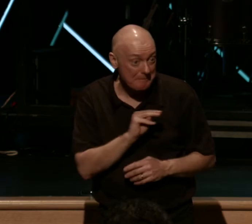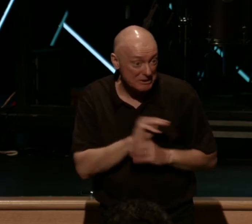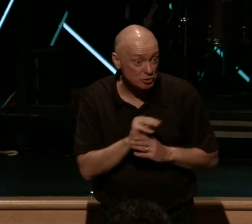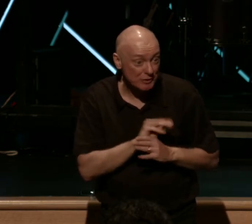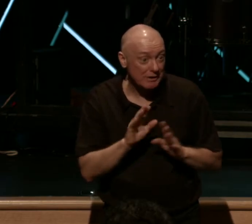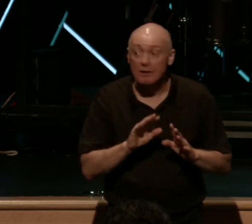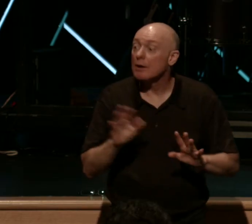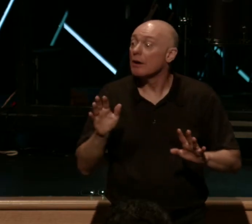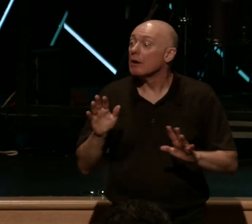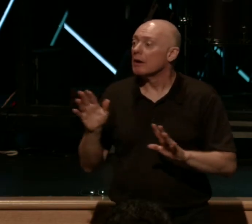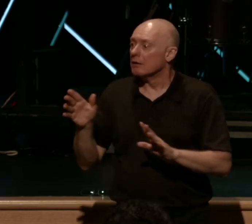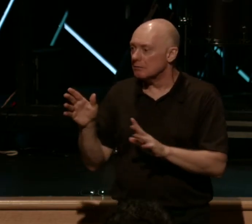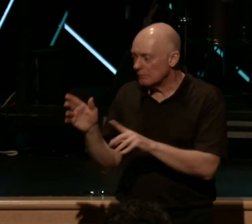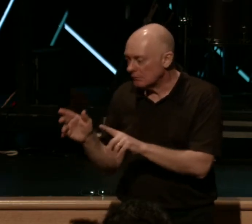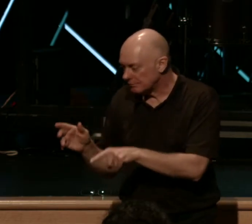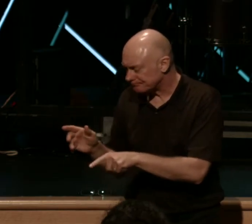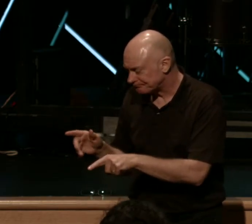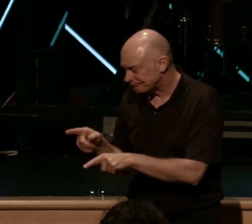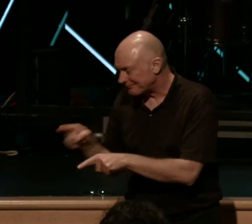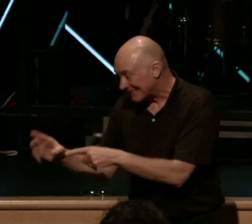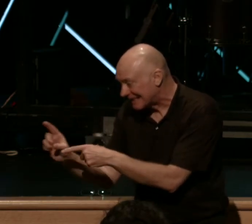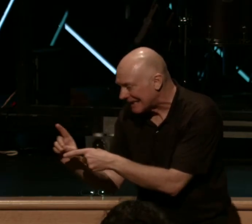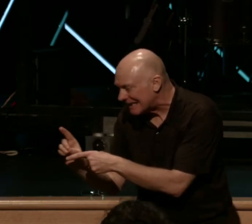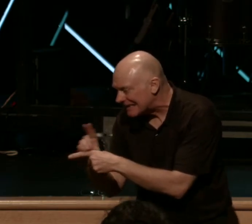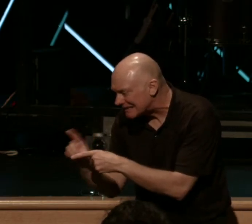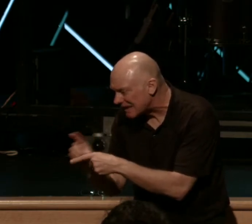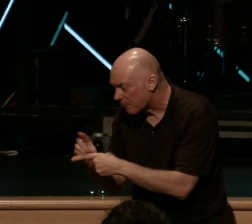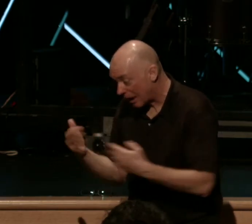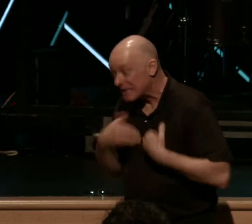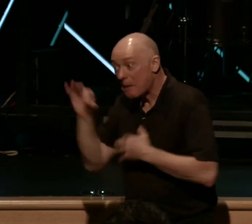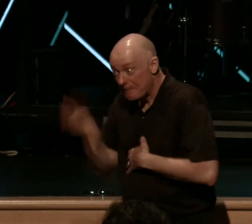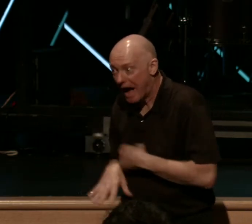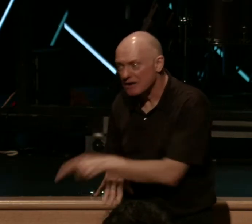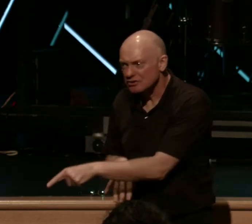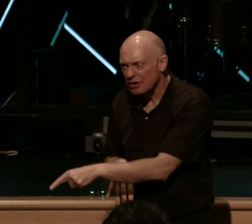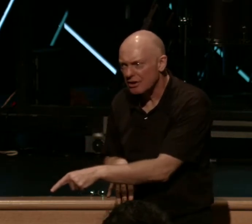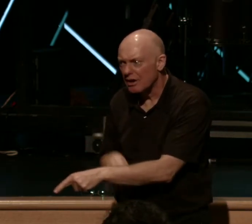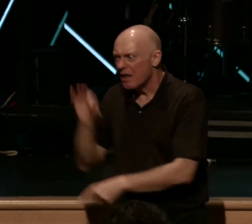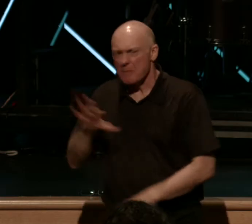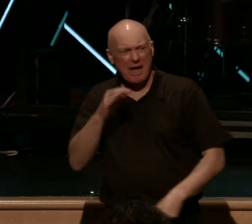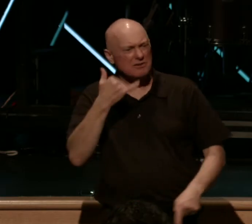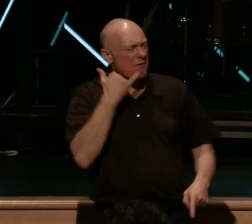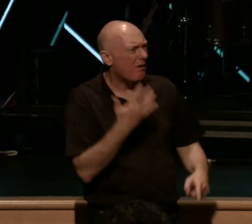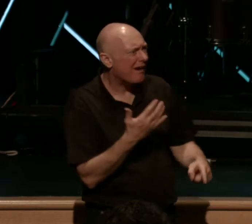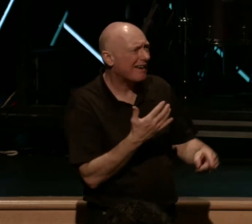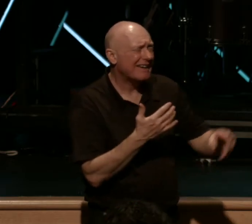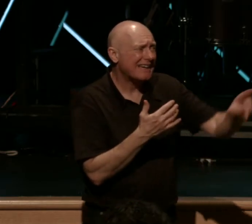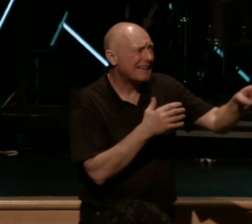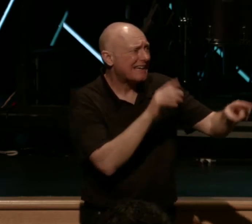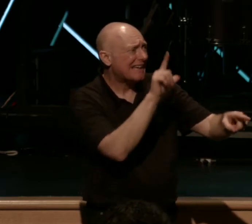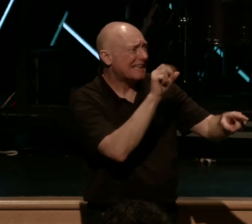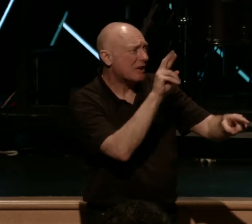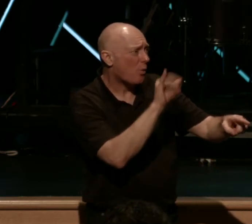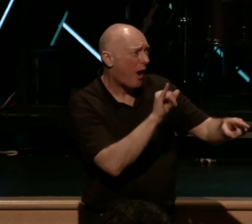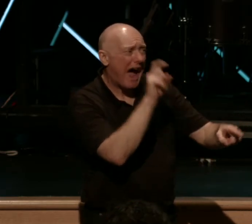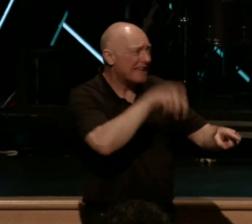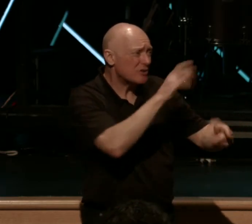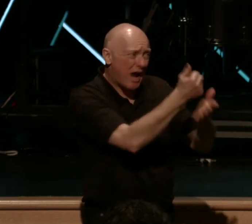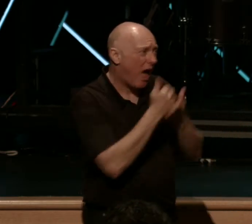a guy he discipled was a young pastor in a growing church. Pastor called him on the phone. said, Brother Leroy, I need your help. He said, I've got an